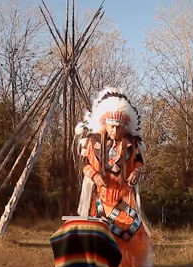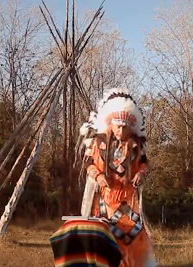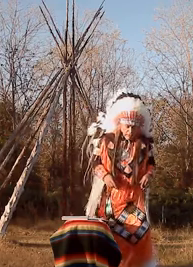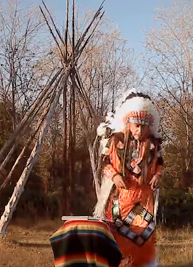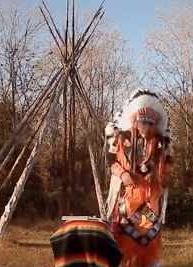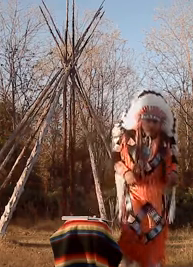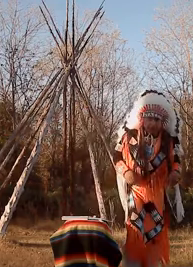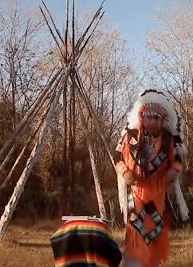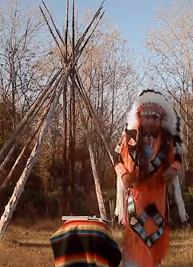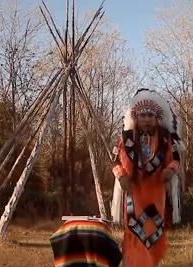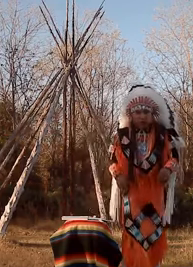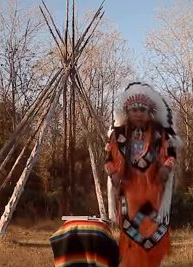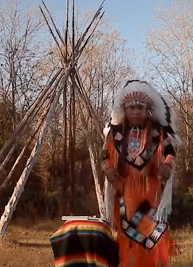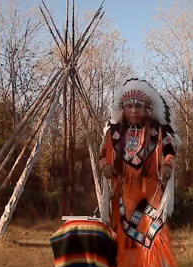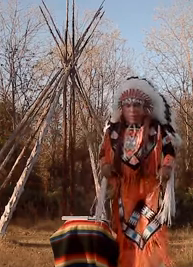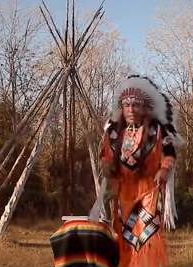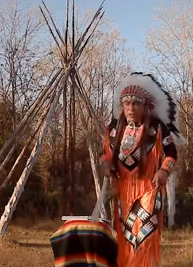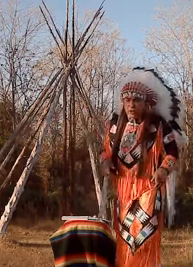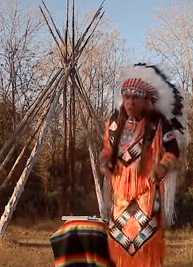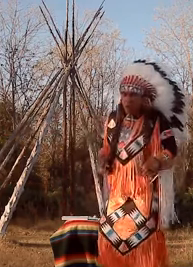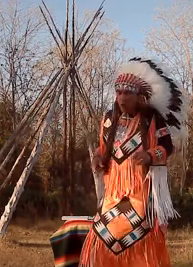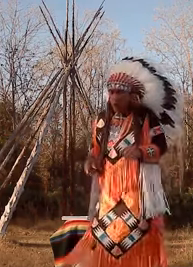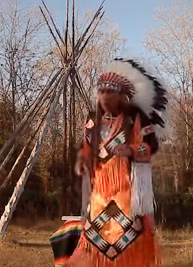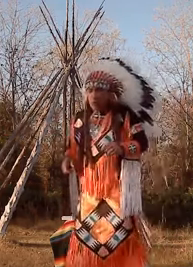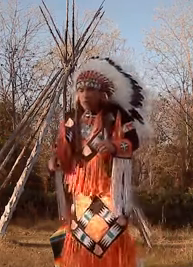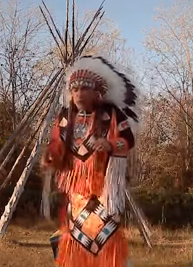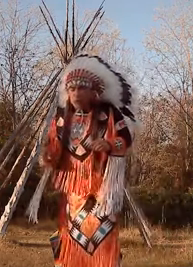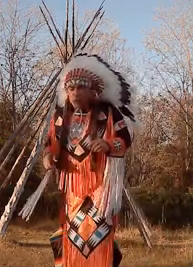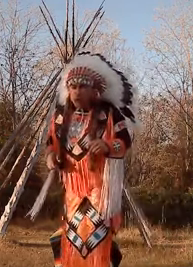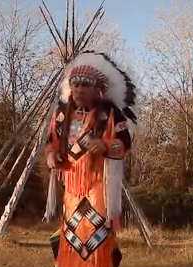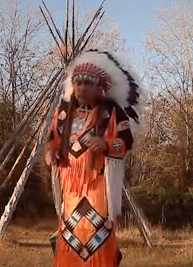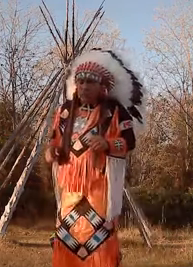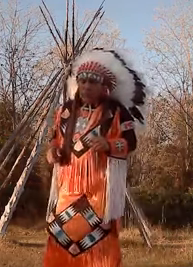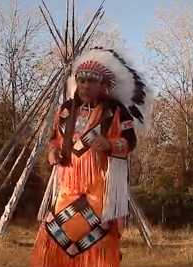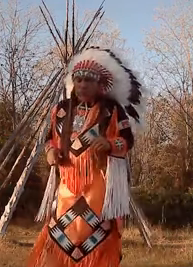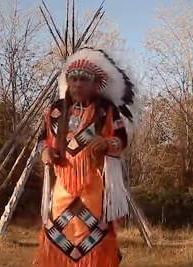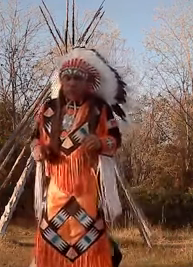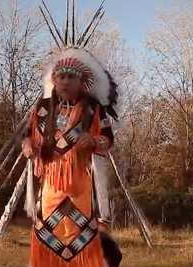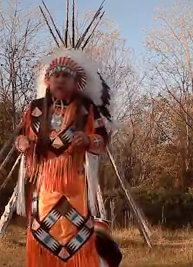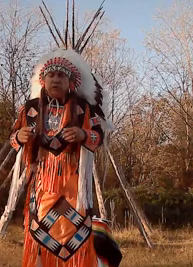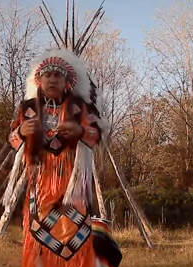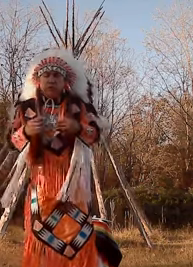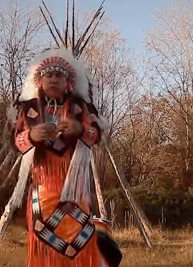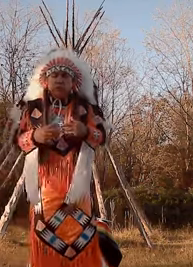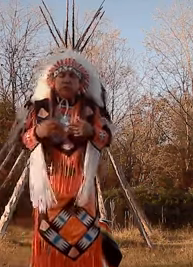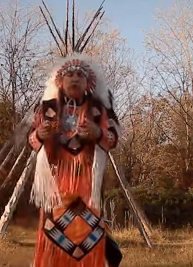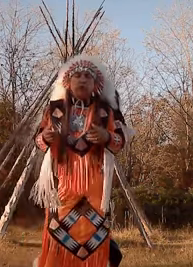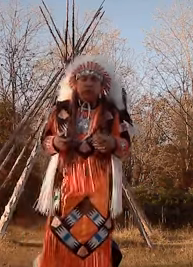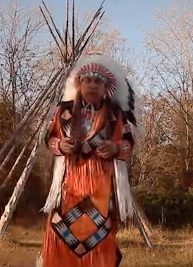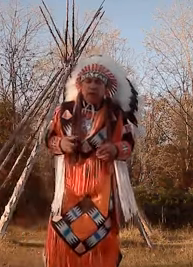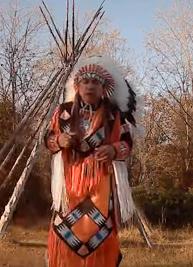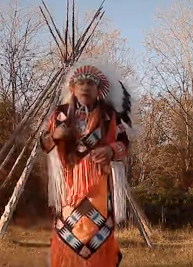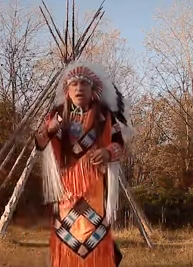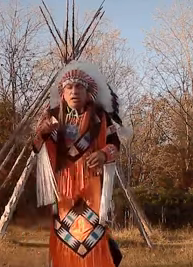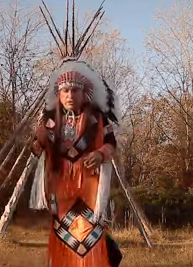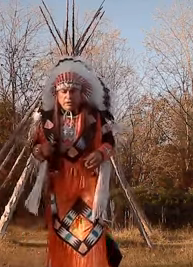now let's say we're talking about uh words of truth honesty